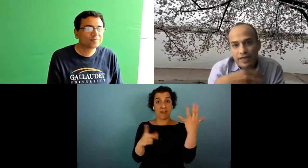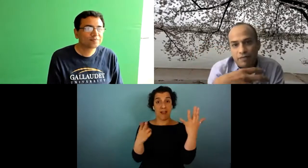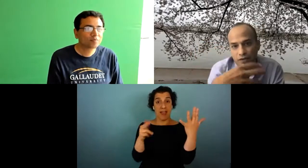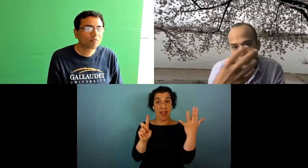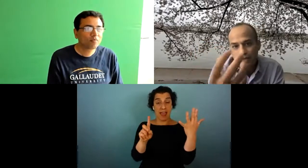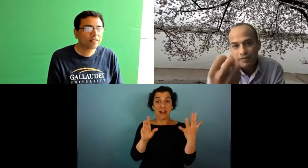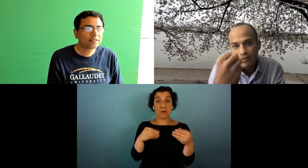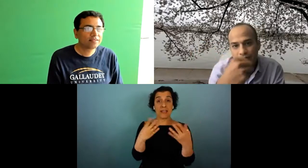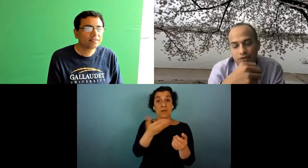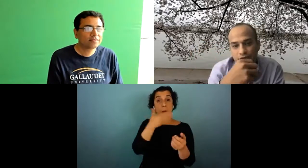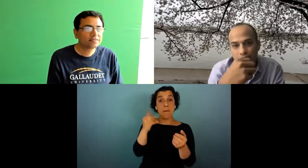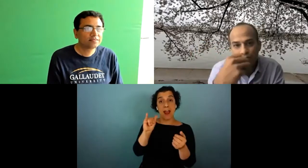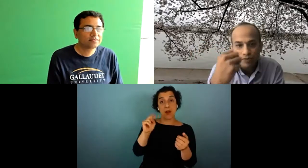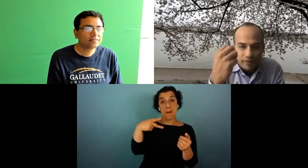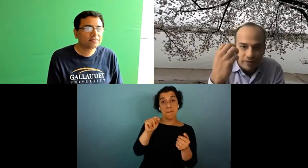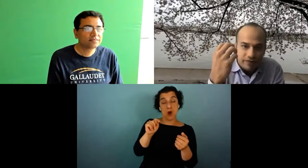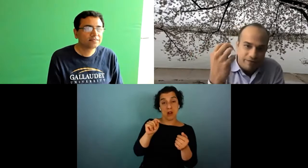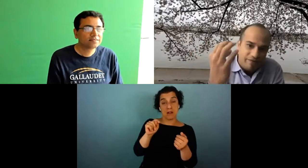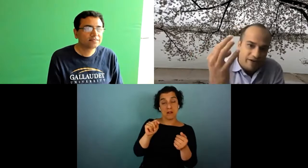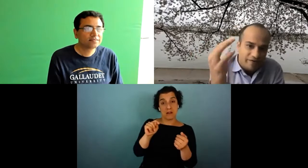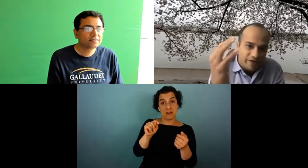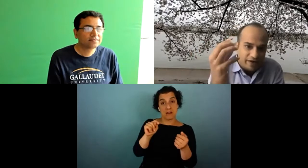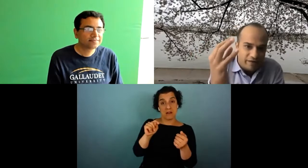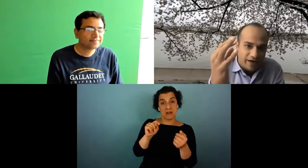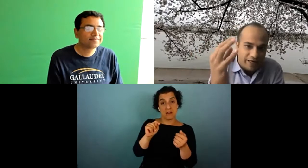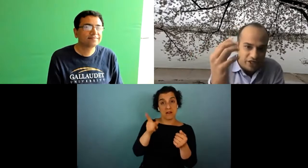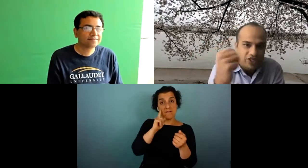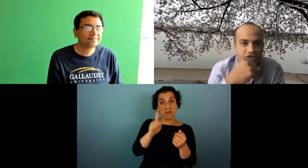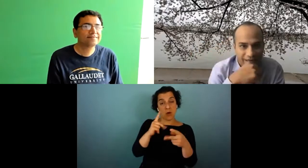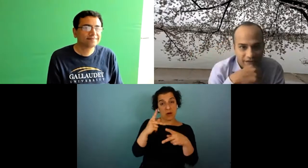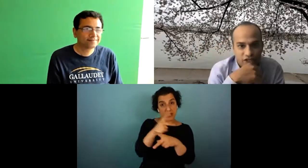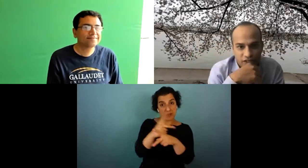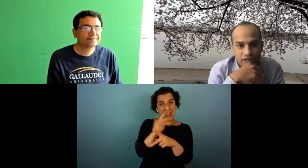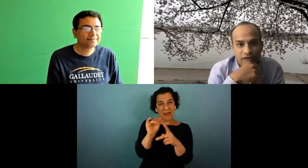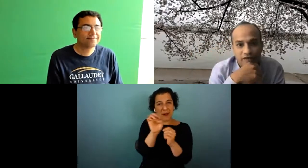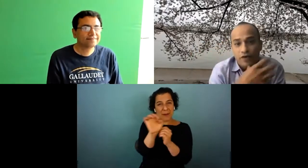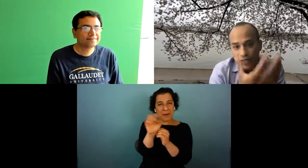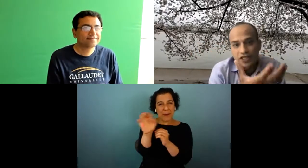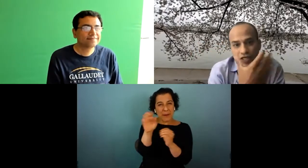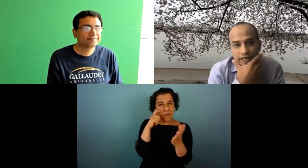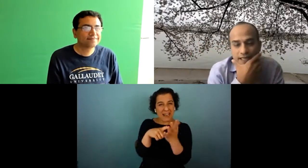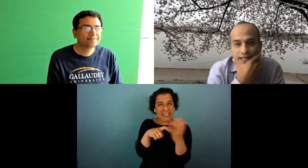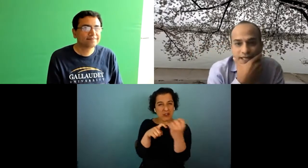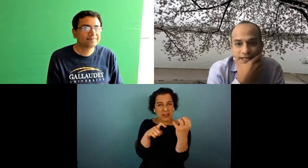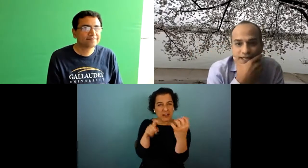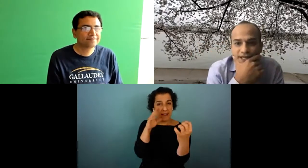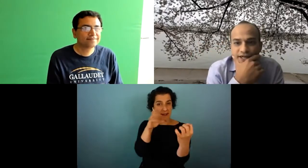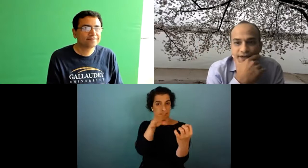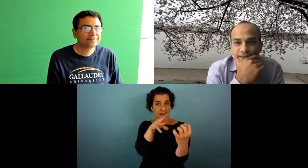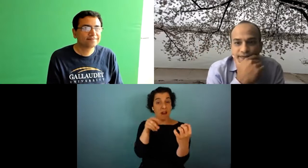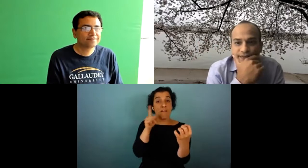better input into figure figuring out fine gesture recognition for essentially asl